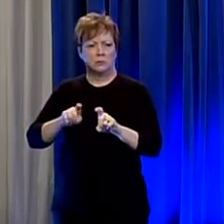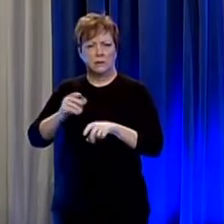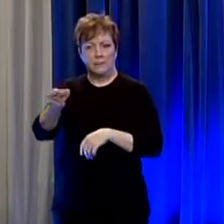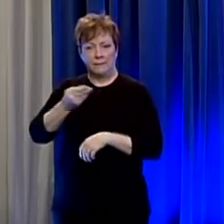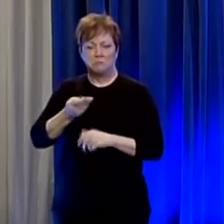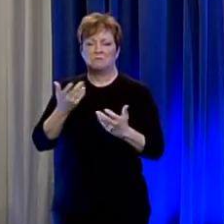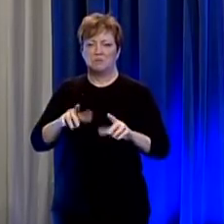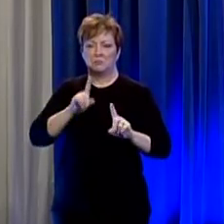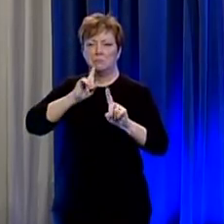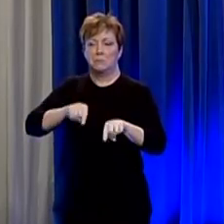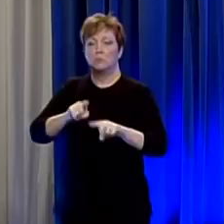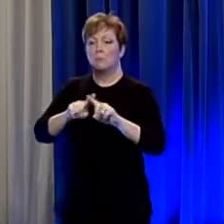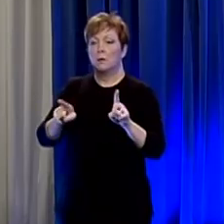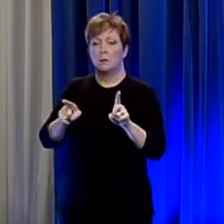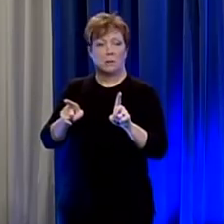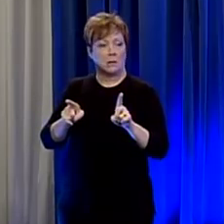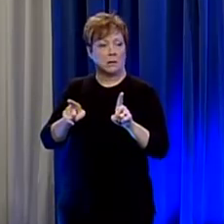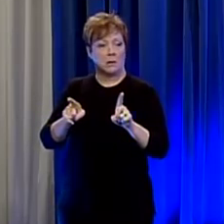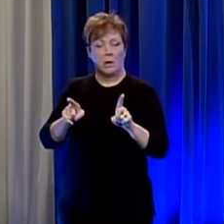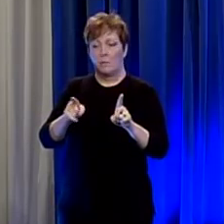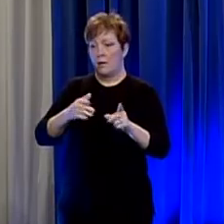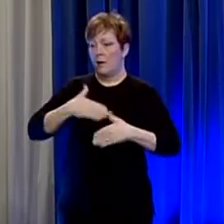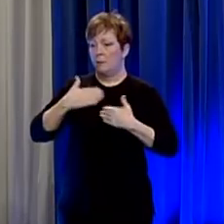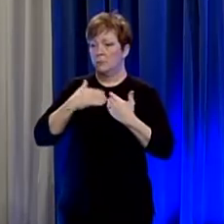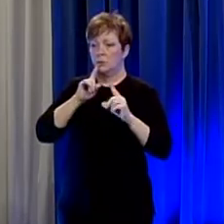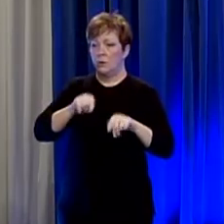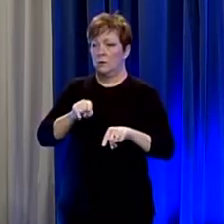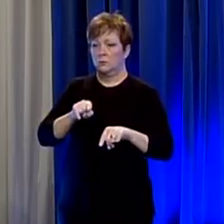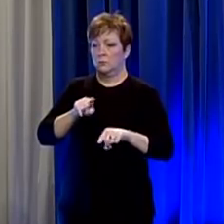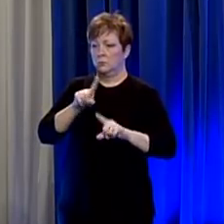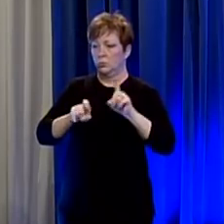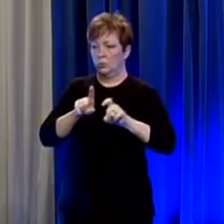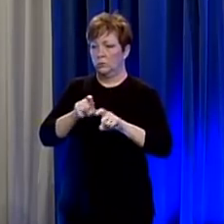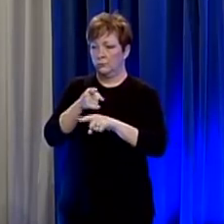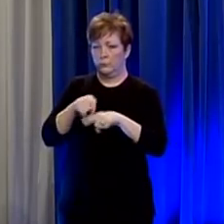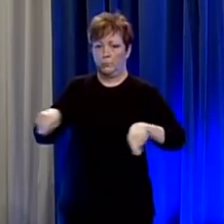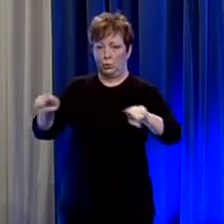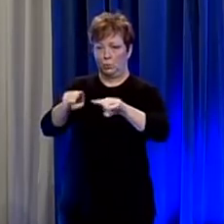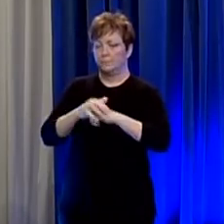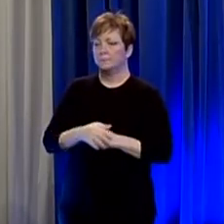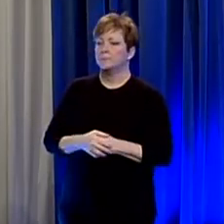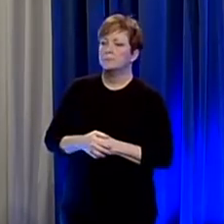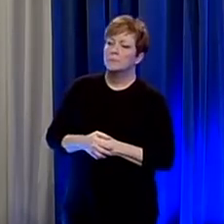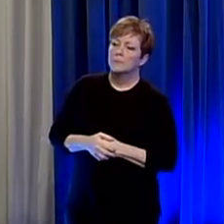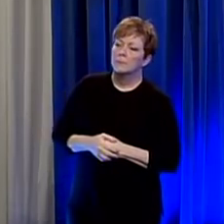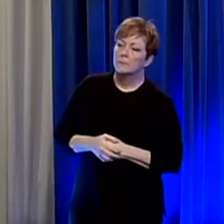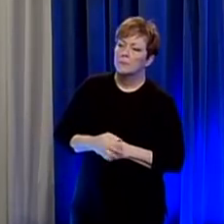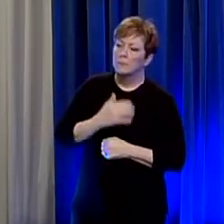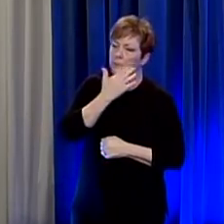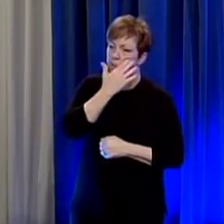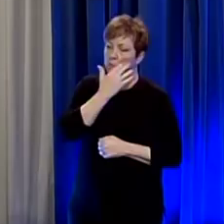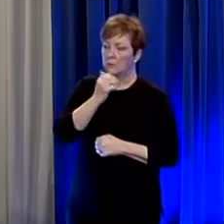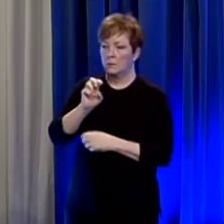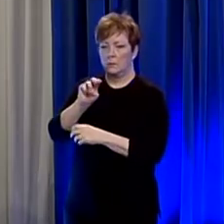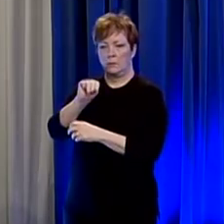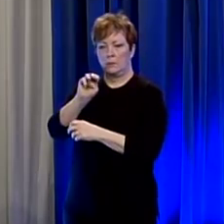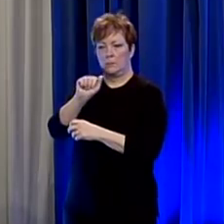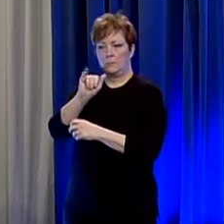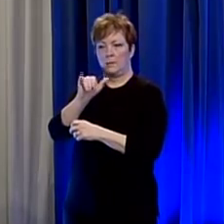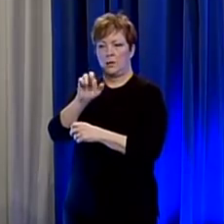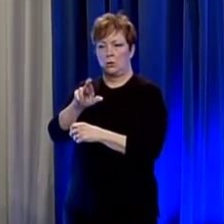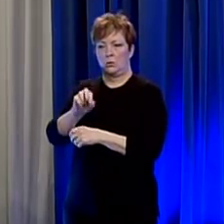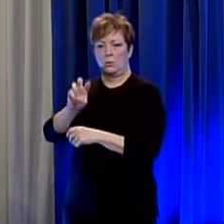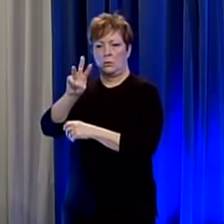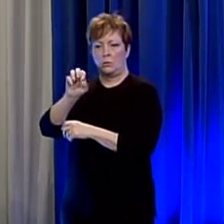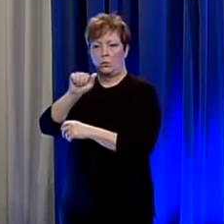i have but be happy to take questions from those of you here in the room we heard from mayor walt maddox over the weekend